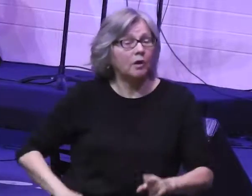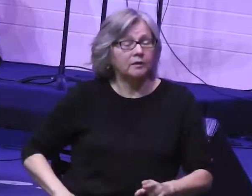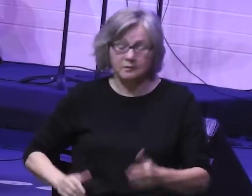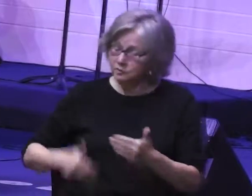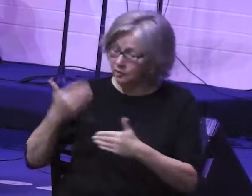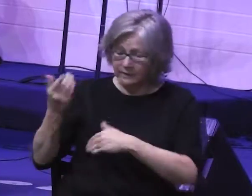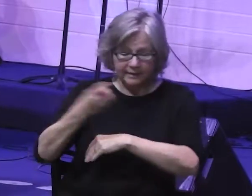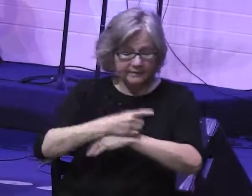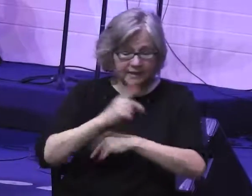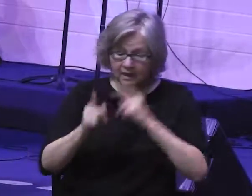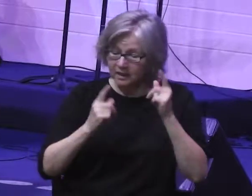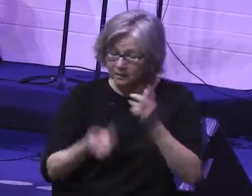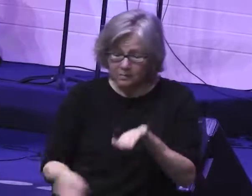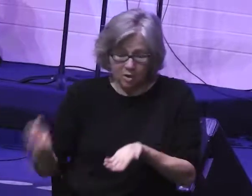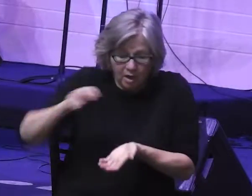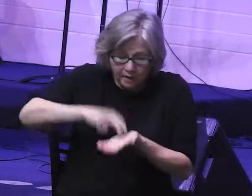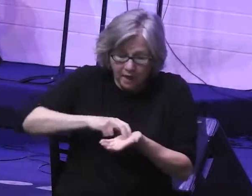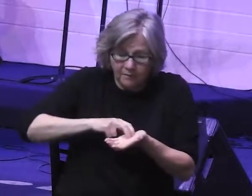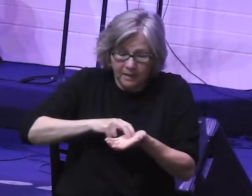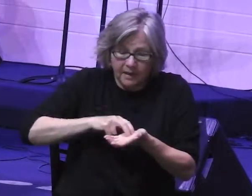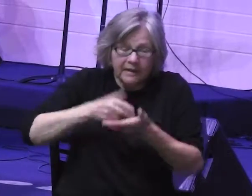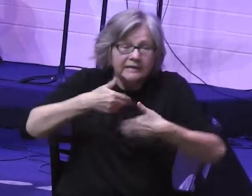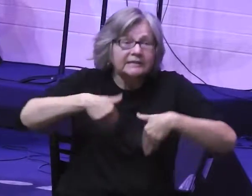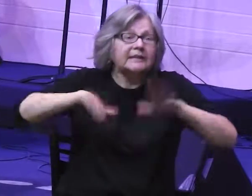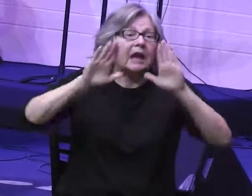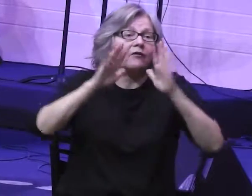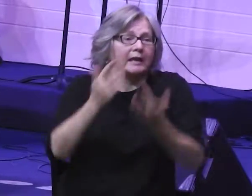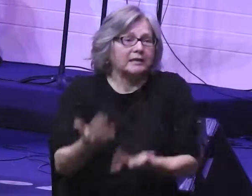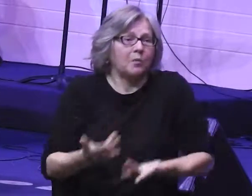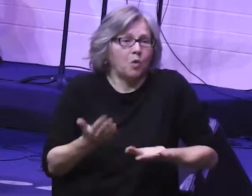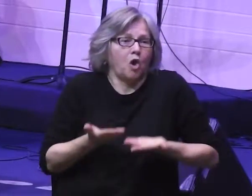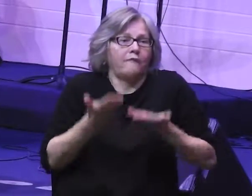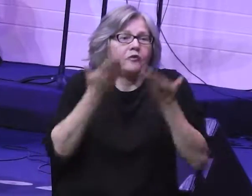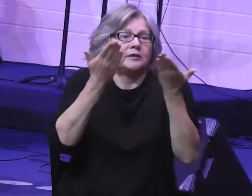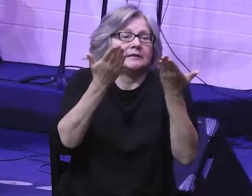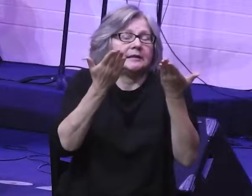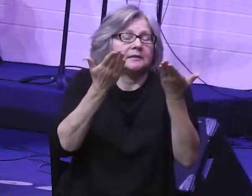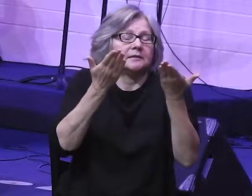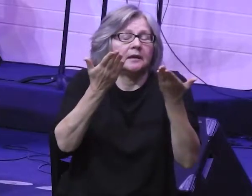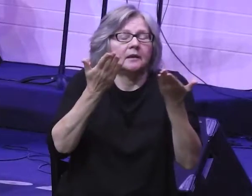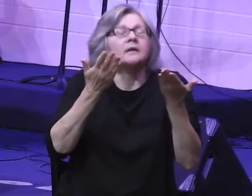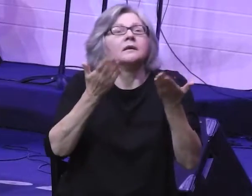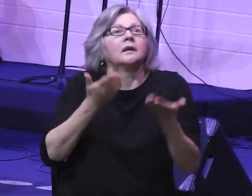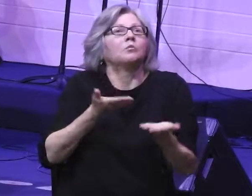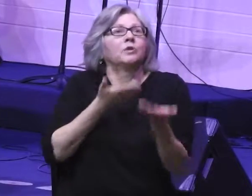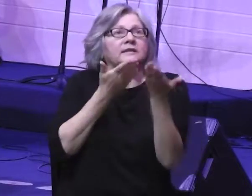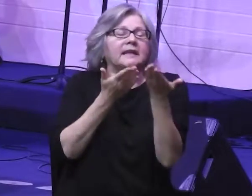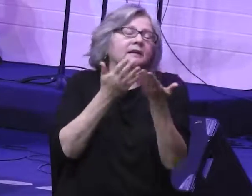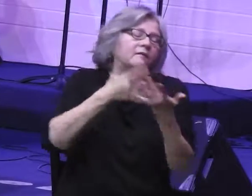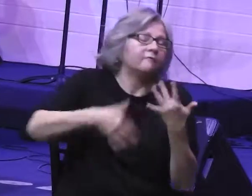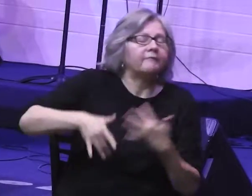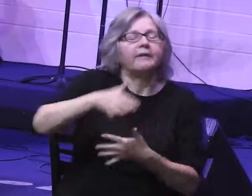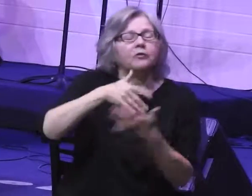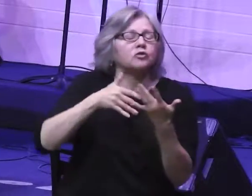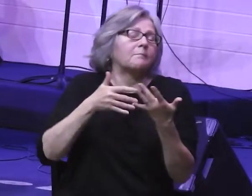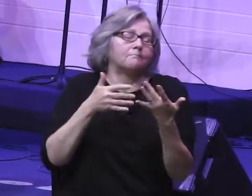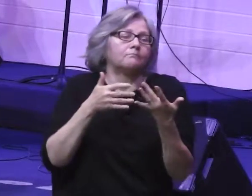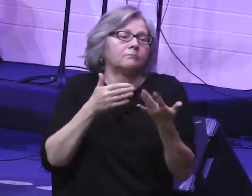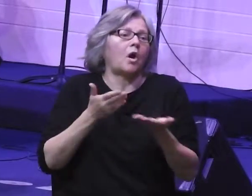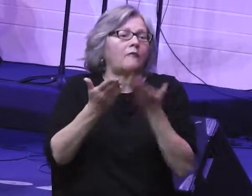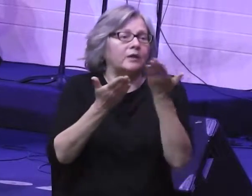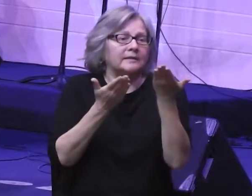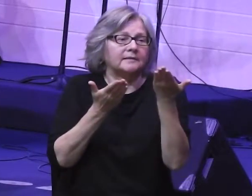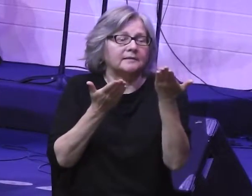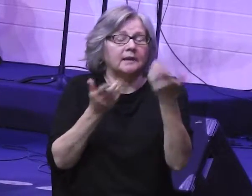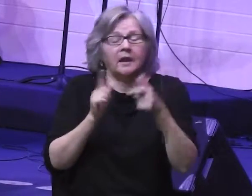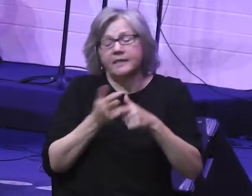So the next day the people rose early and sacrificed burnt offerings and presented fellowship offerings. And afterwards, they